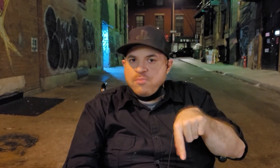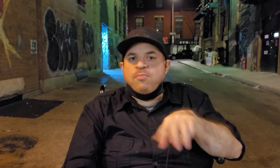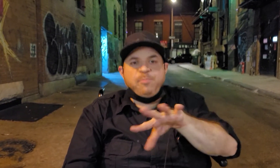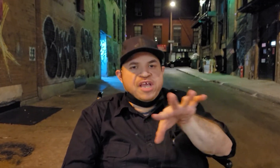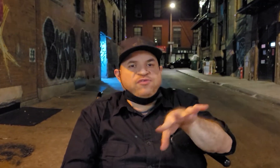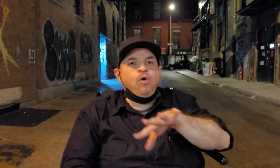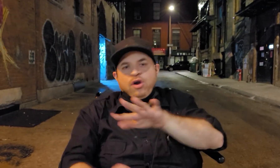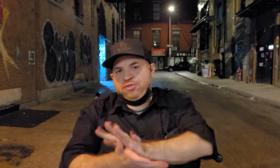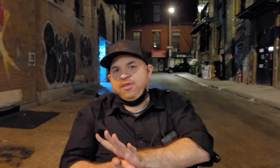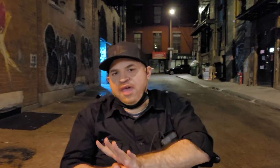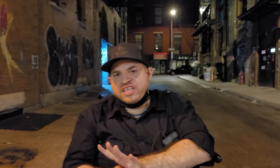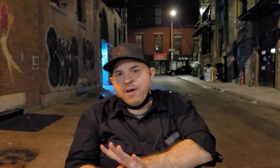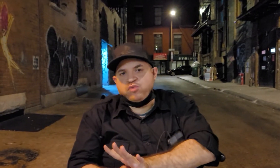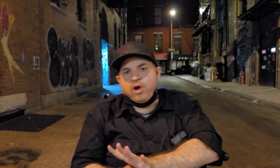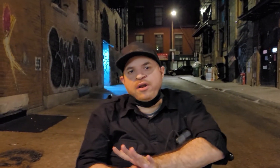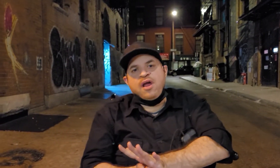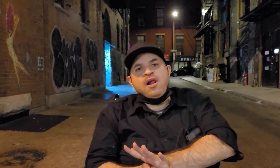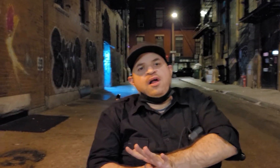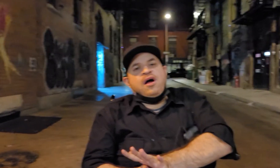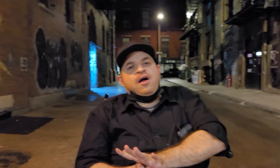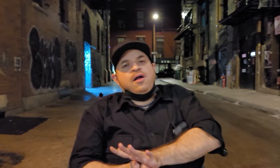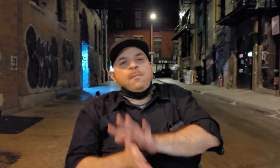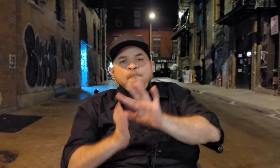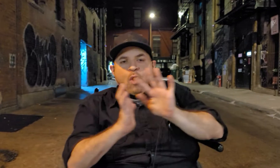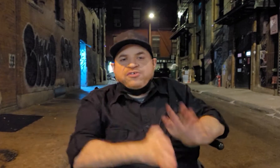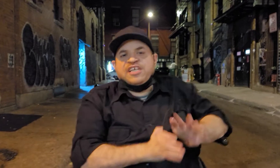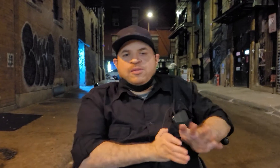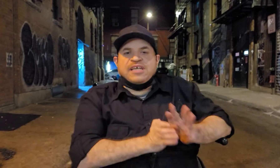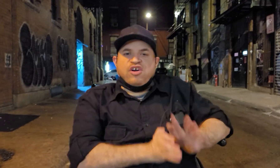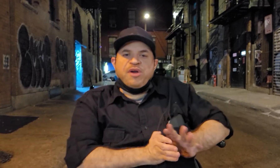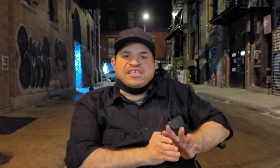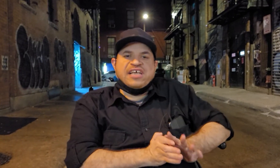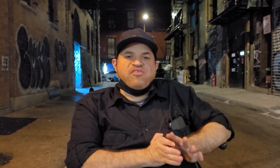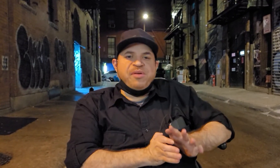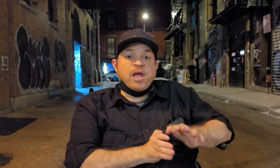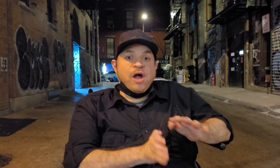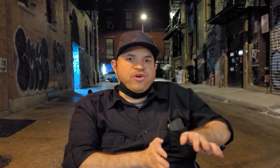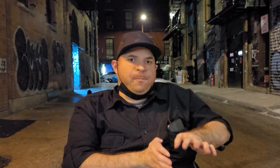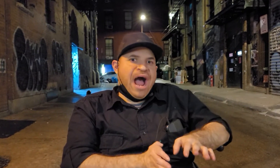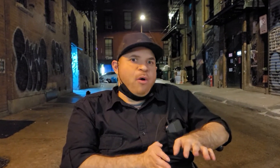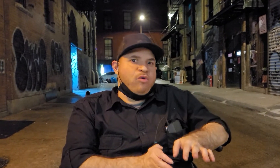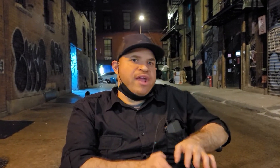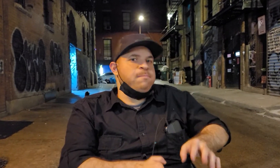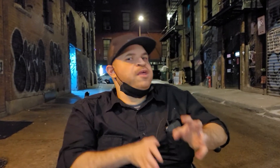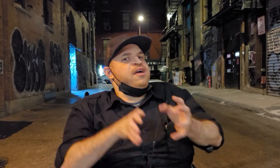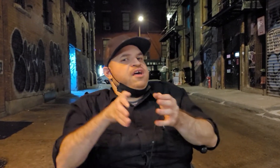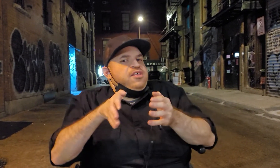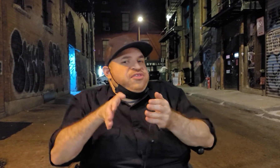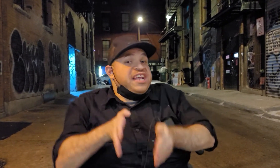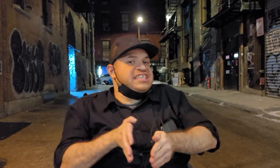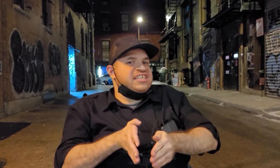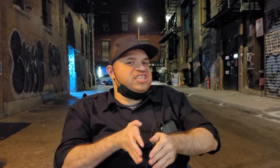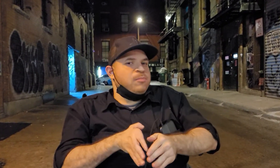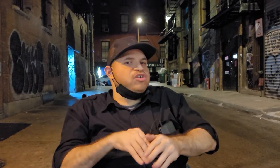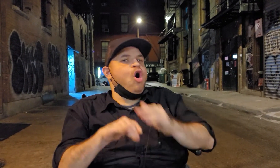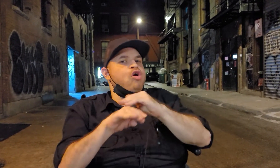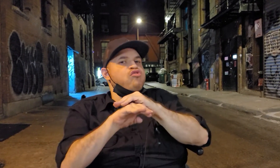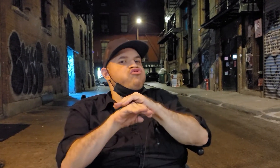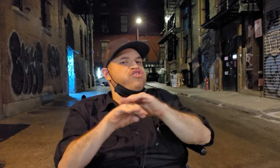ps4 xbox one both systems got criticized of being underpowered right these systems are just